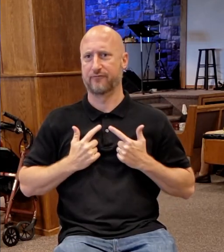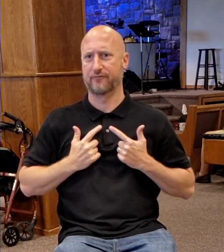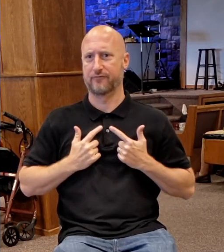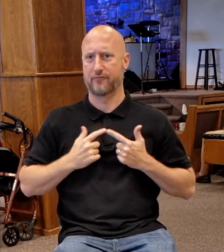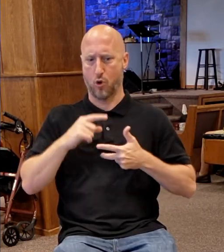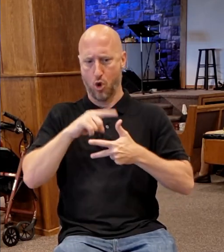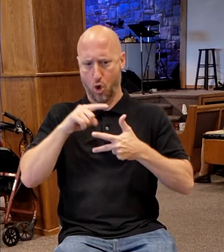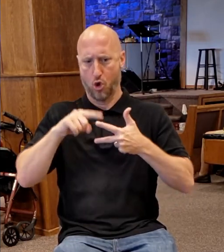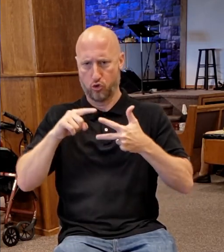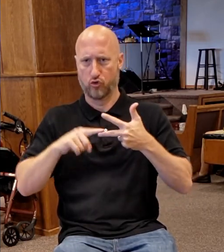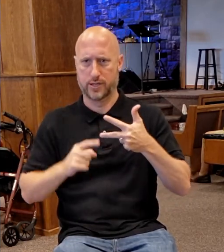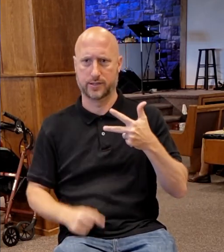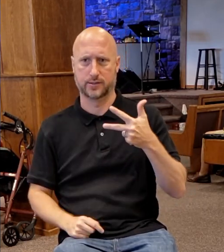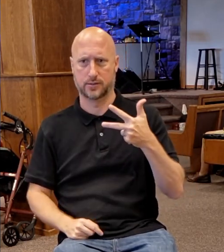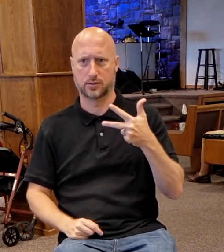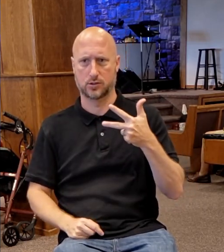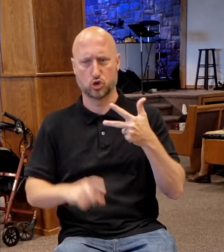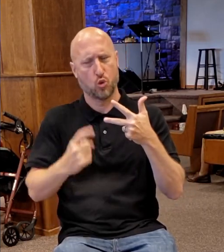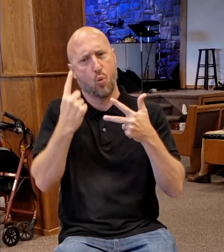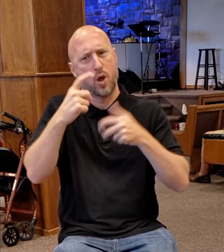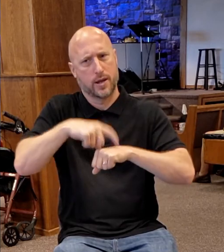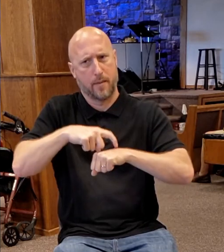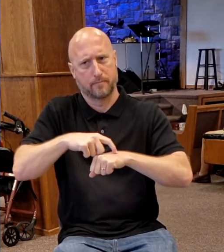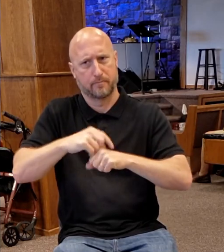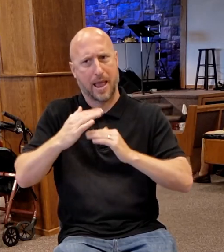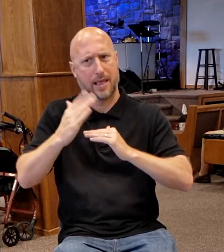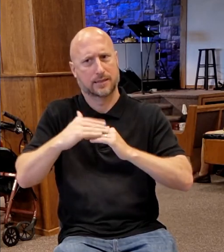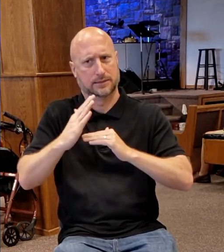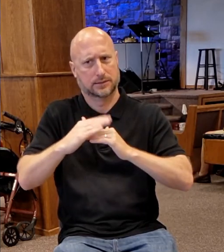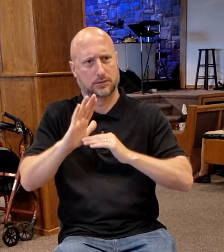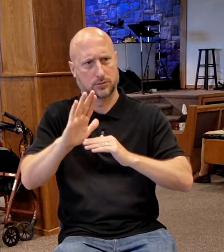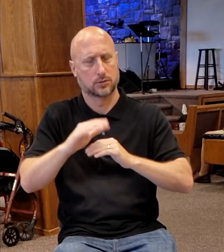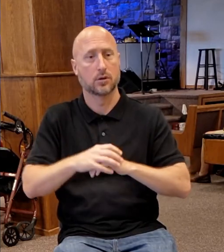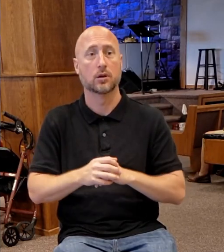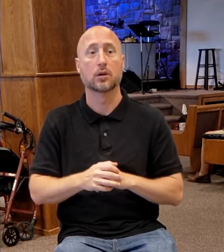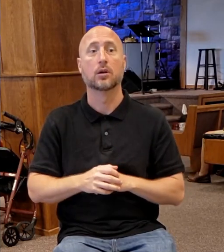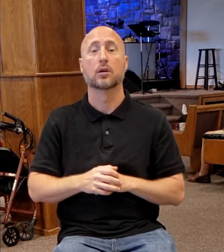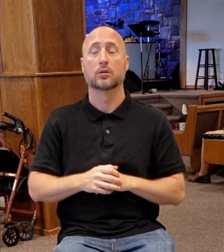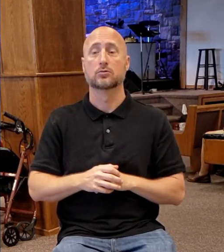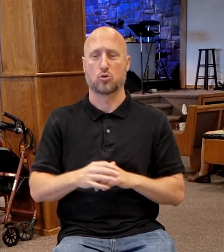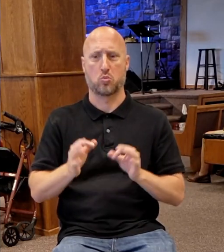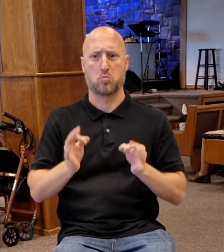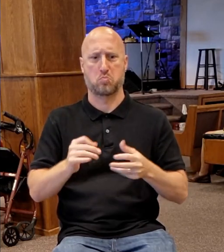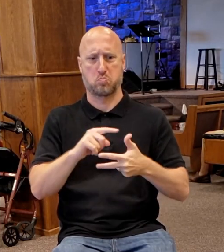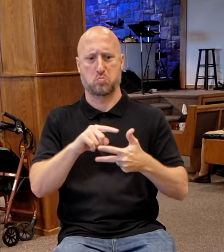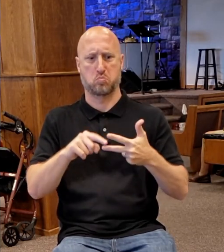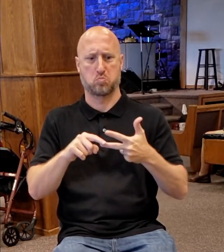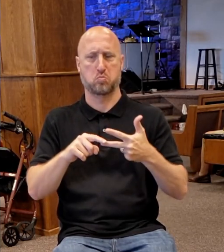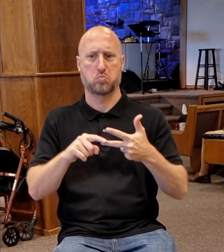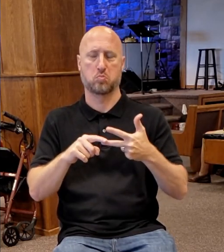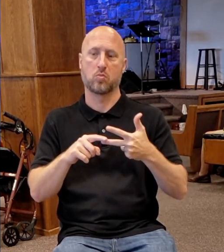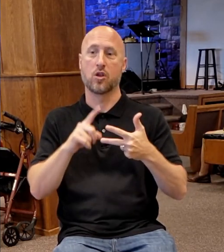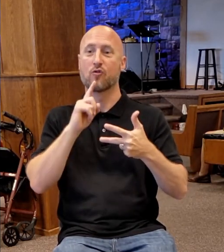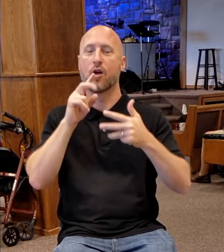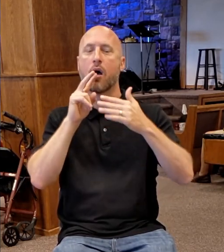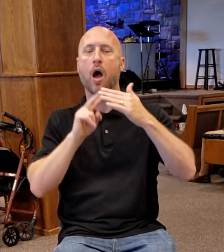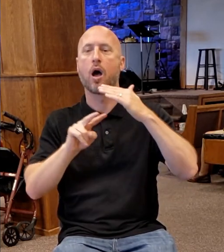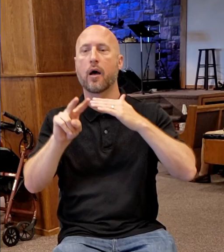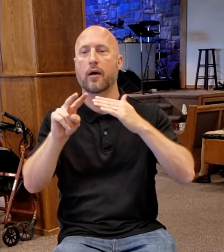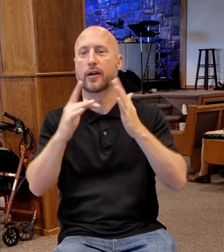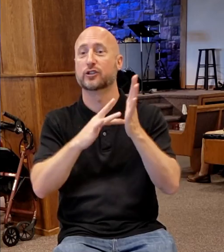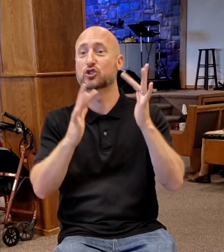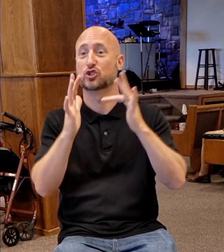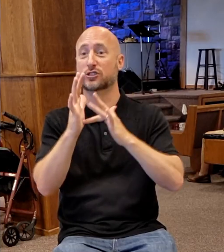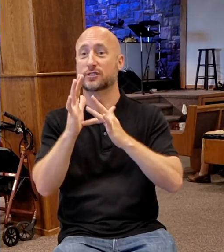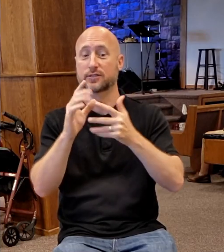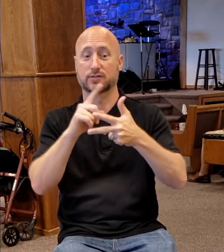of these feasts. And certainly, they're prophetic. The feast of Passover speaks of Christ's first coming,